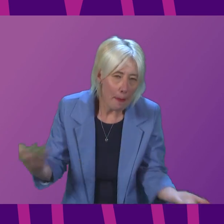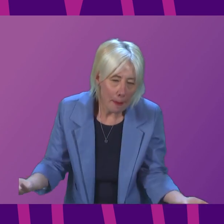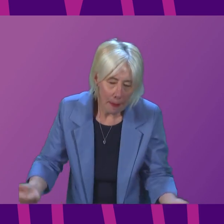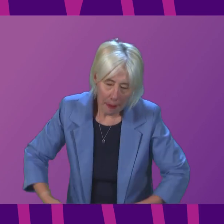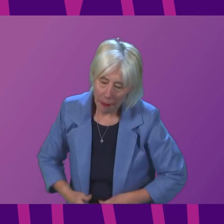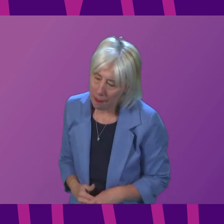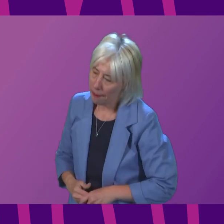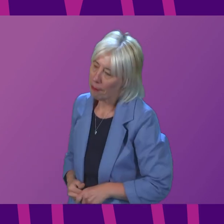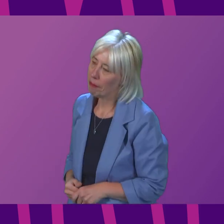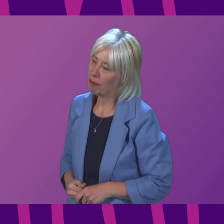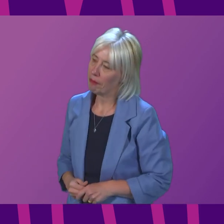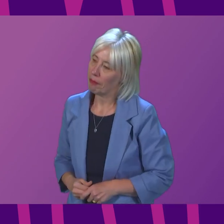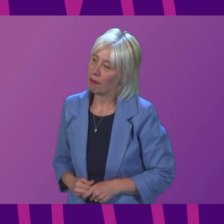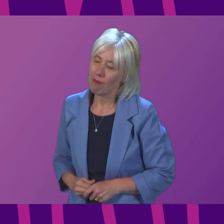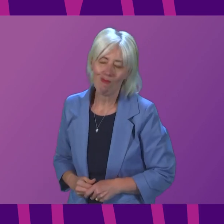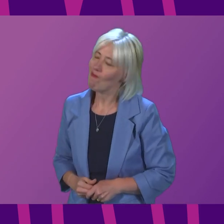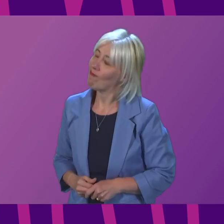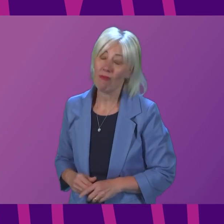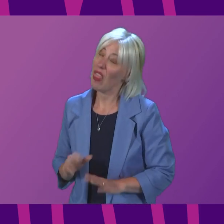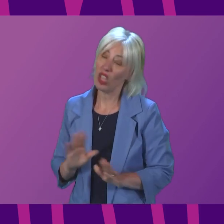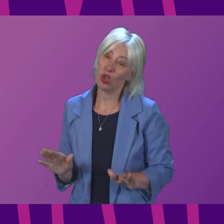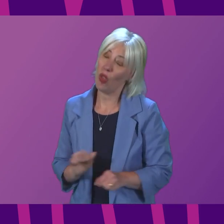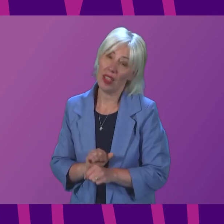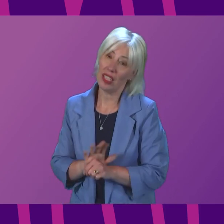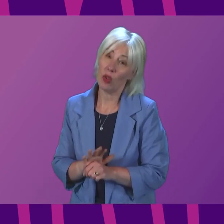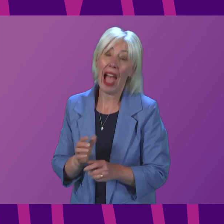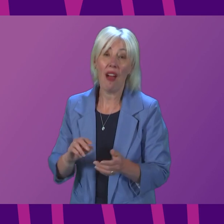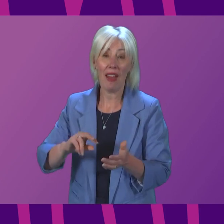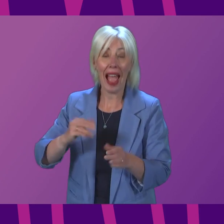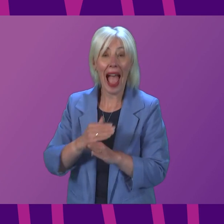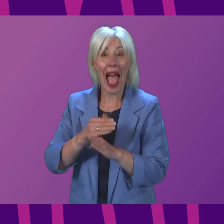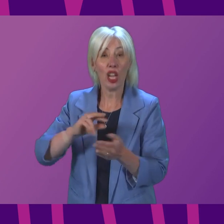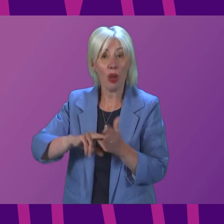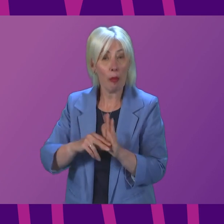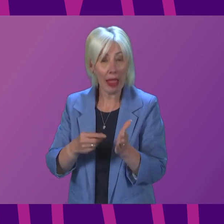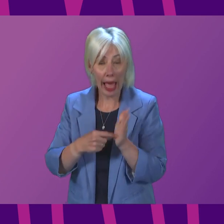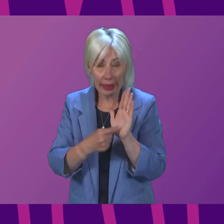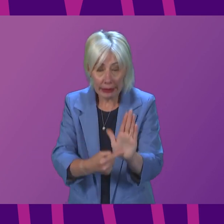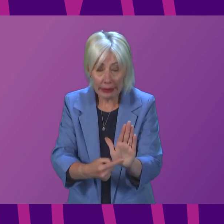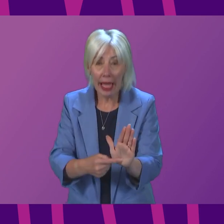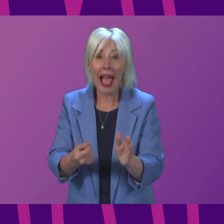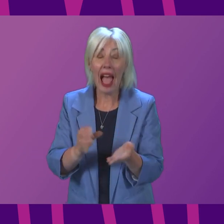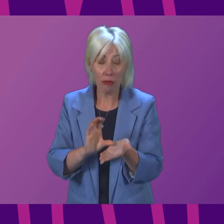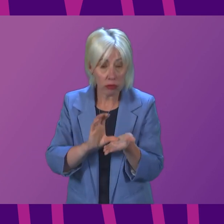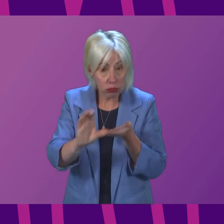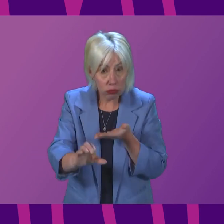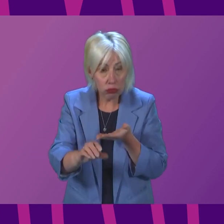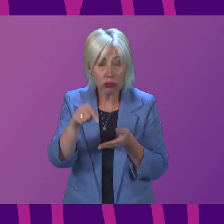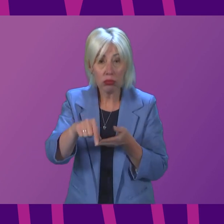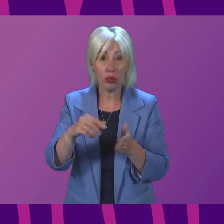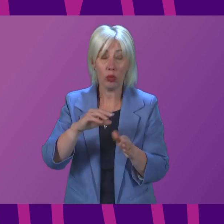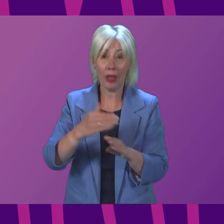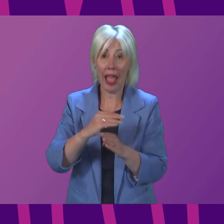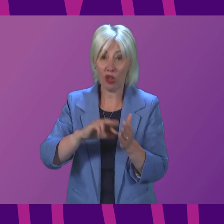That is not the case. We have published an action plan. We have devoted resources rightly to that action plan. There are a number